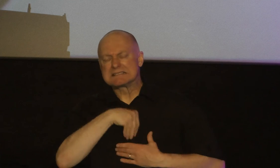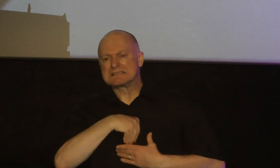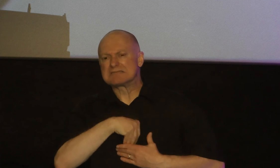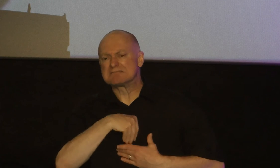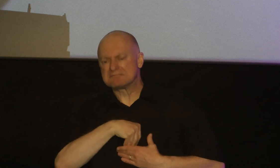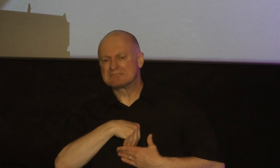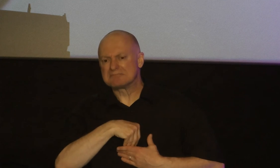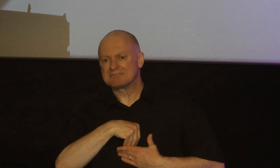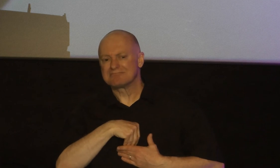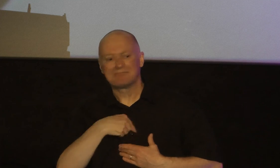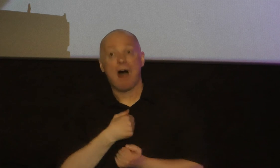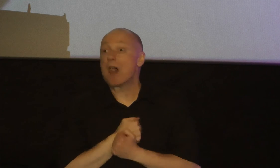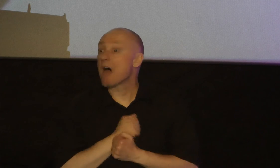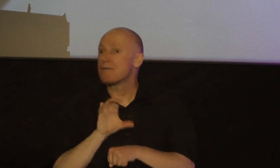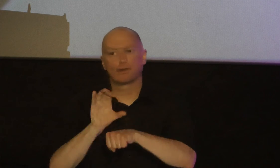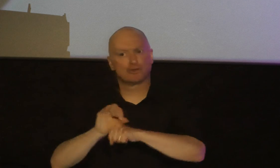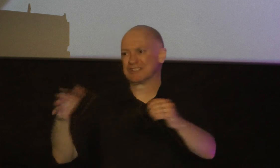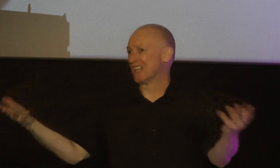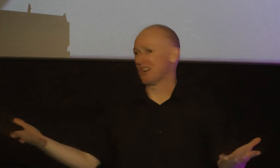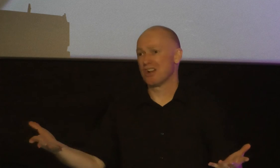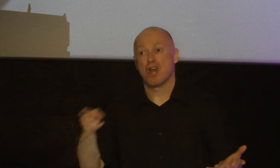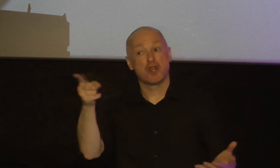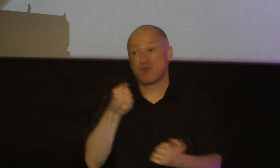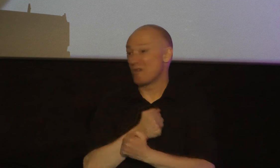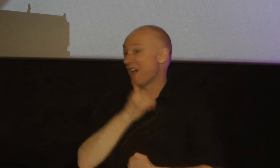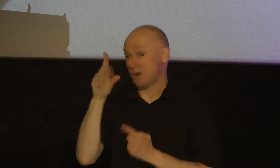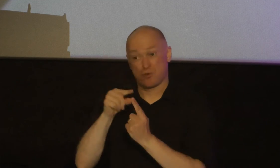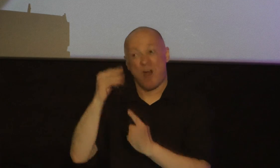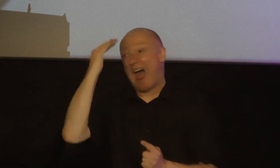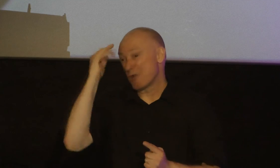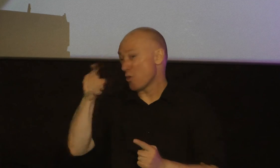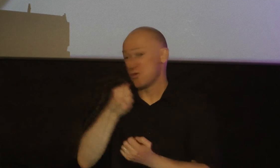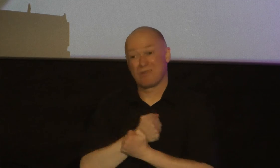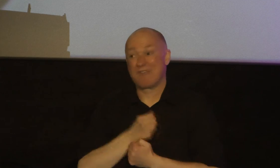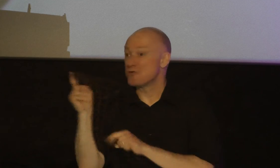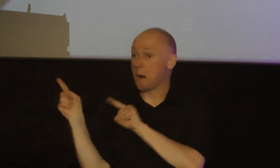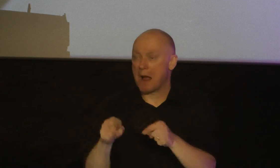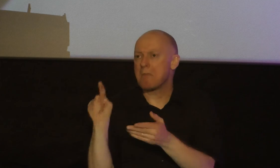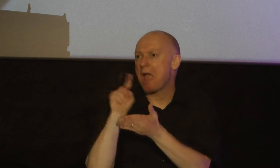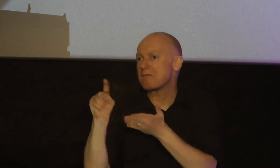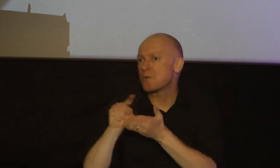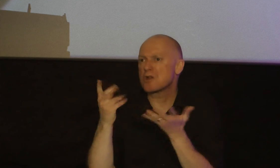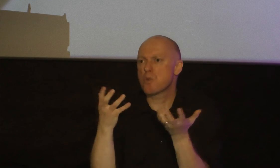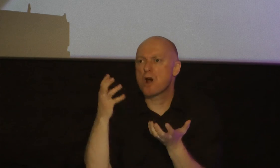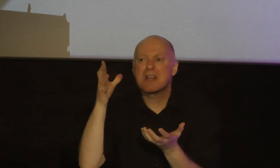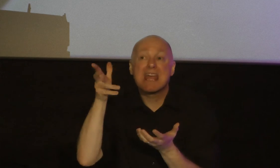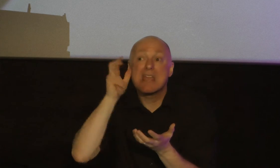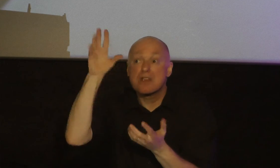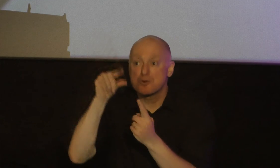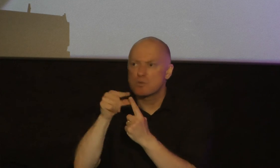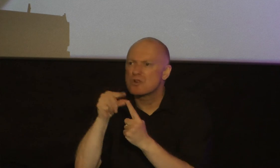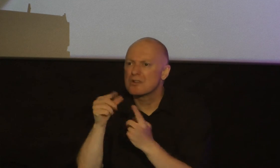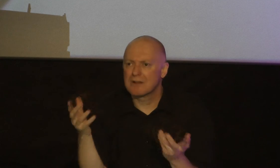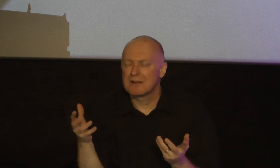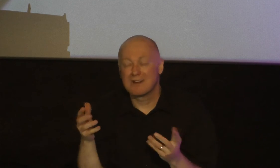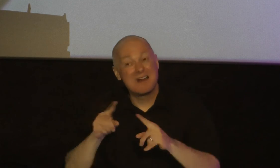and I love our church so much because you love God's word you come here each week and you want to hear God's word but the reality